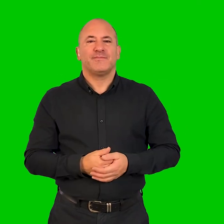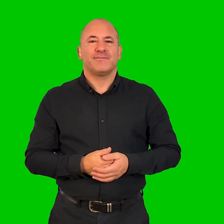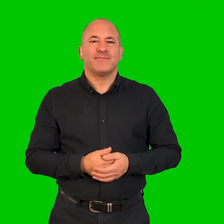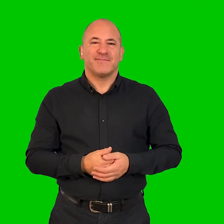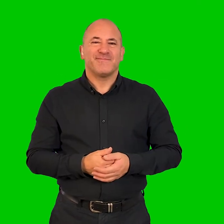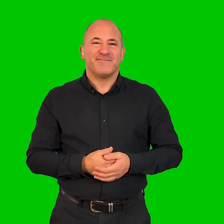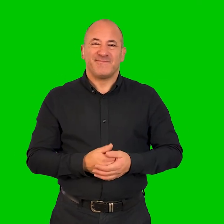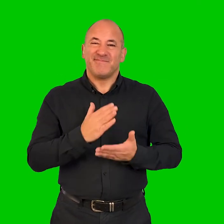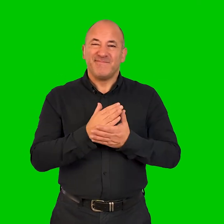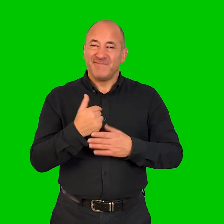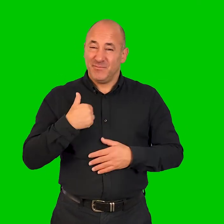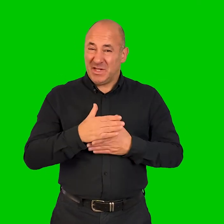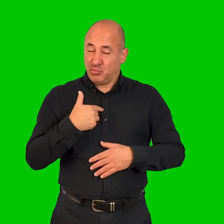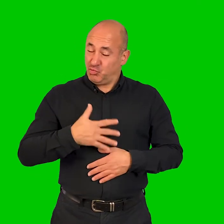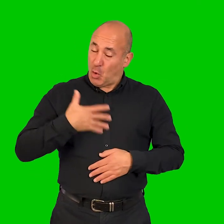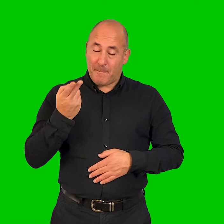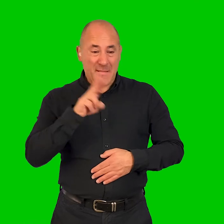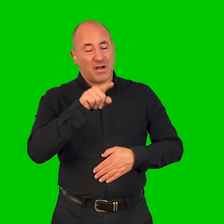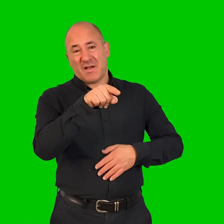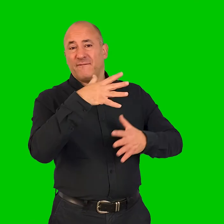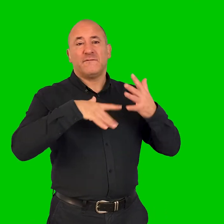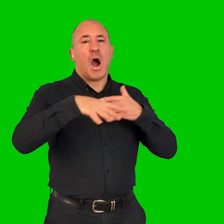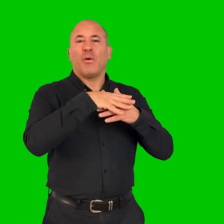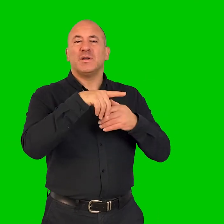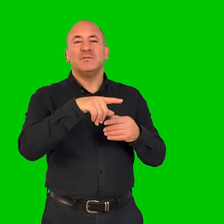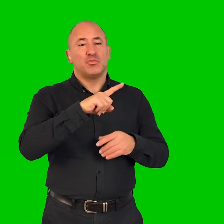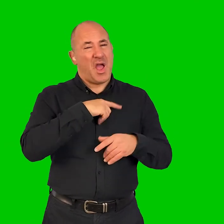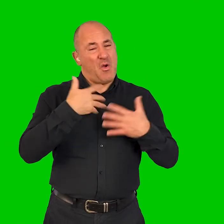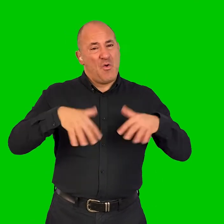literally wanted to die. You know, I would do anything